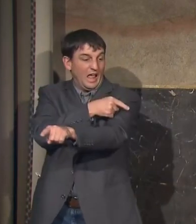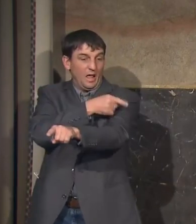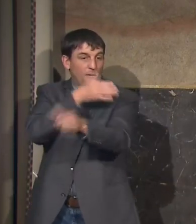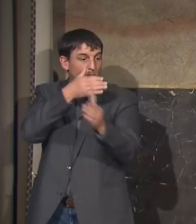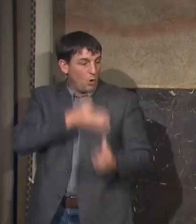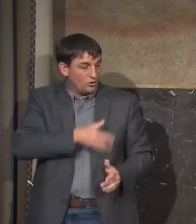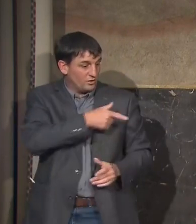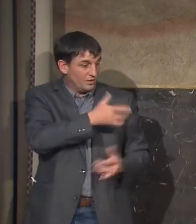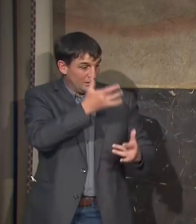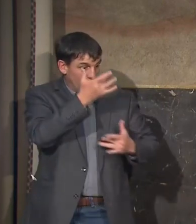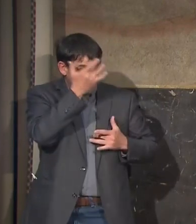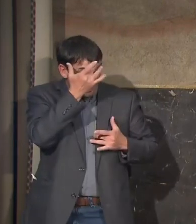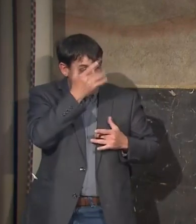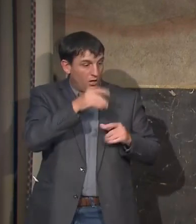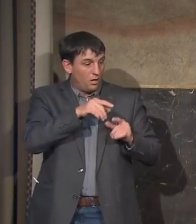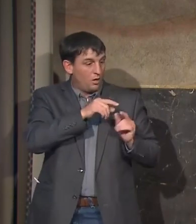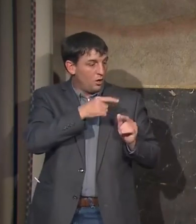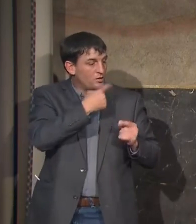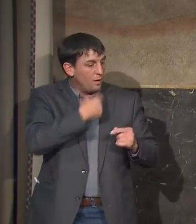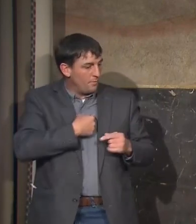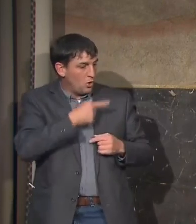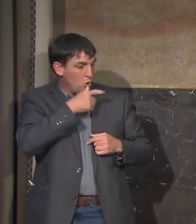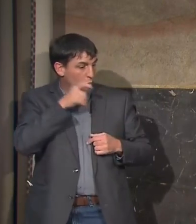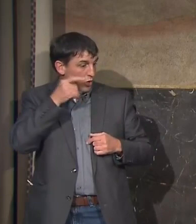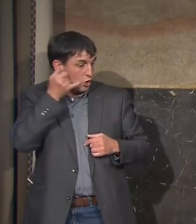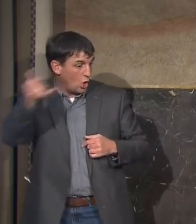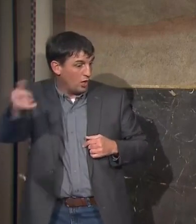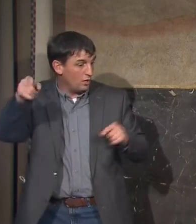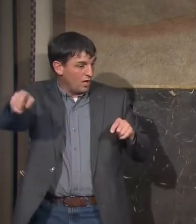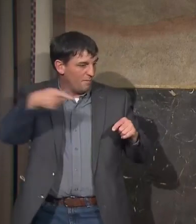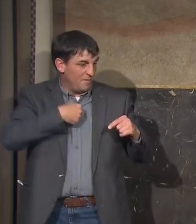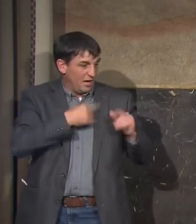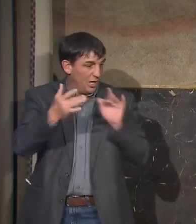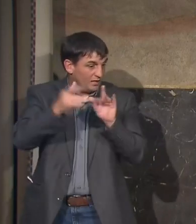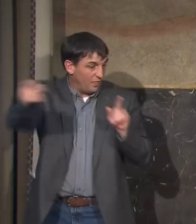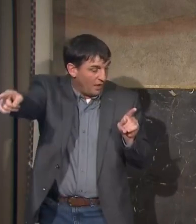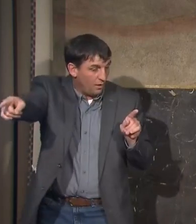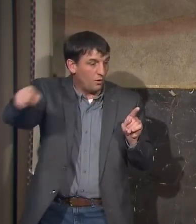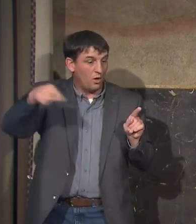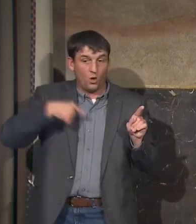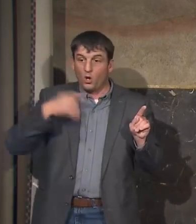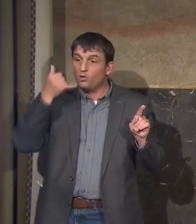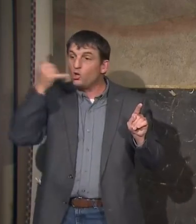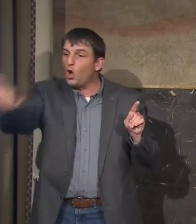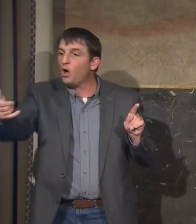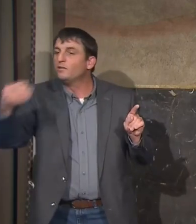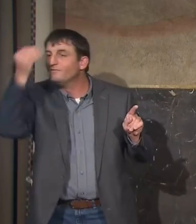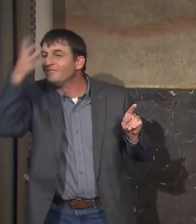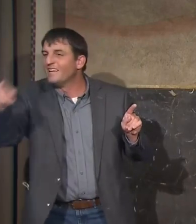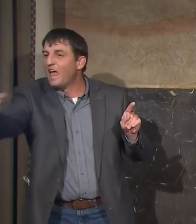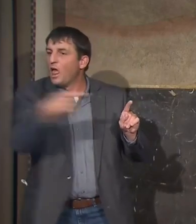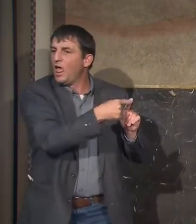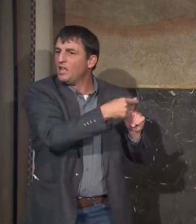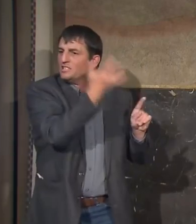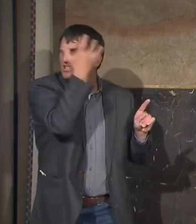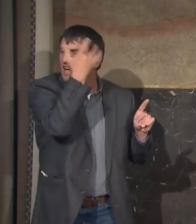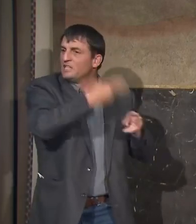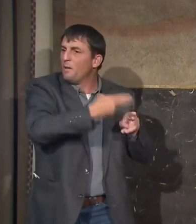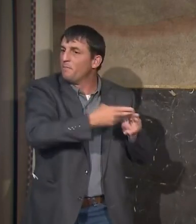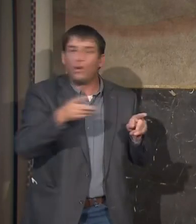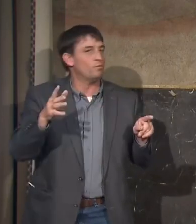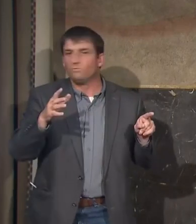tested positive. The answer to that is no. All information given to contact tracers is treated with the same level of